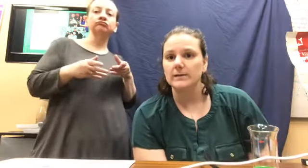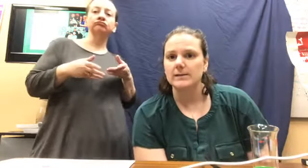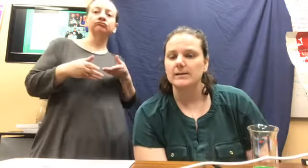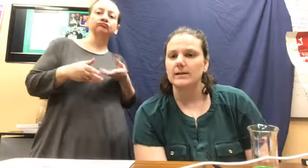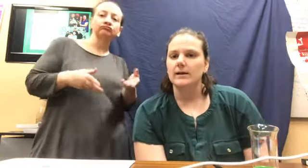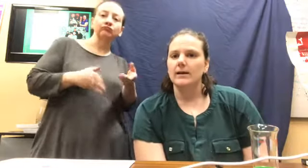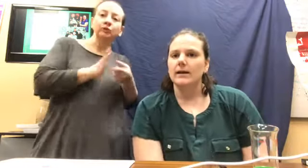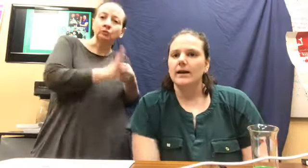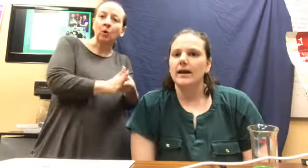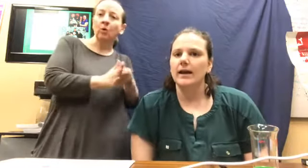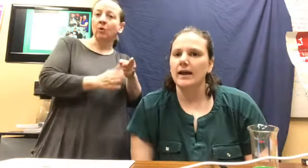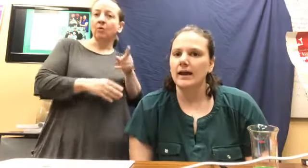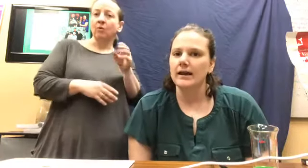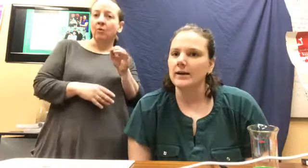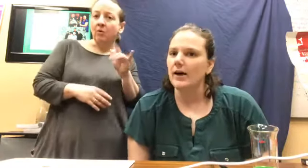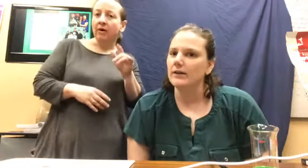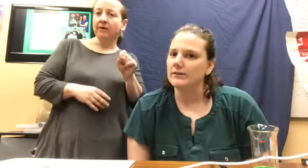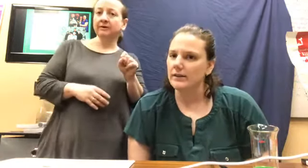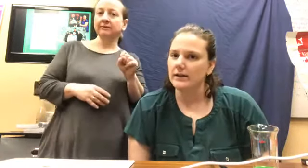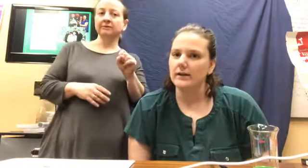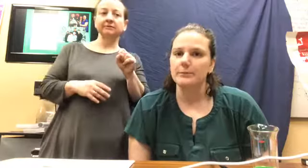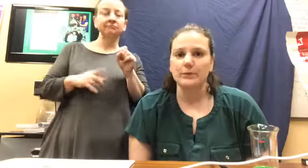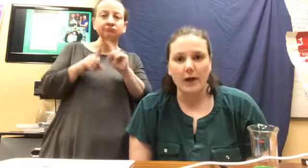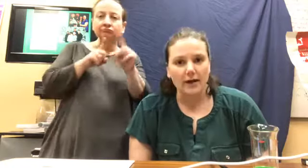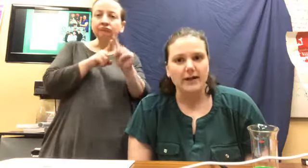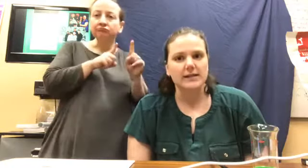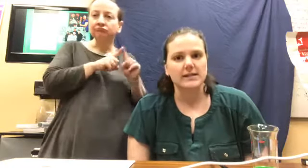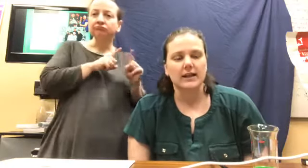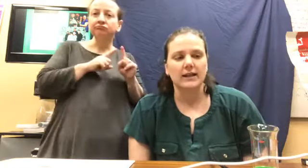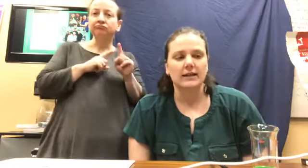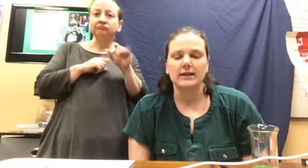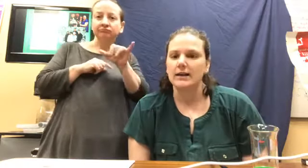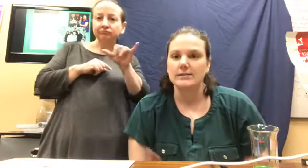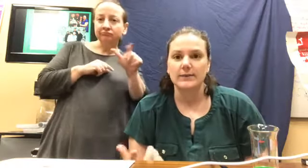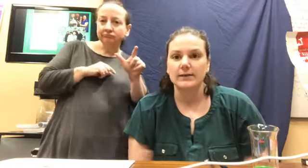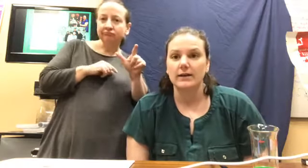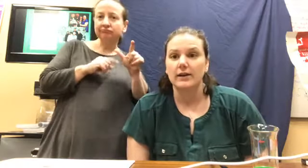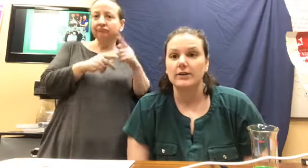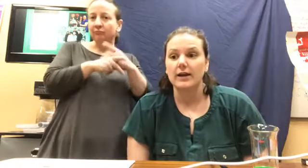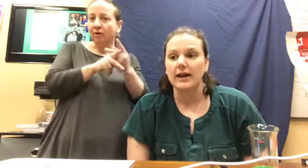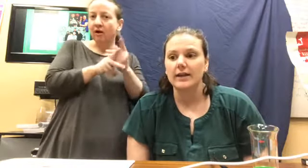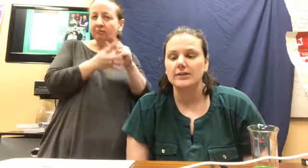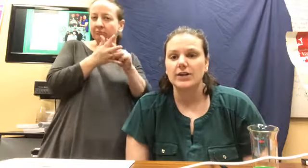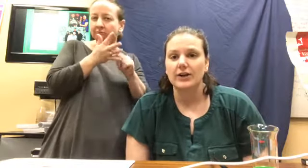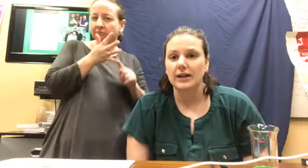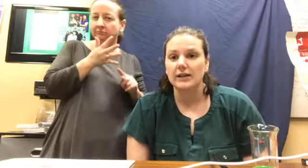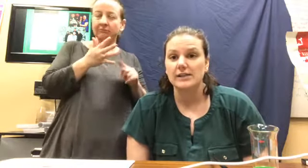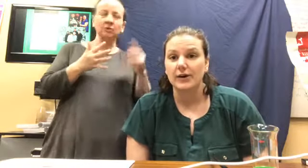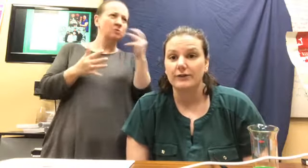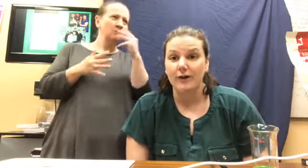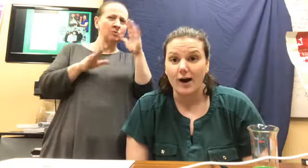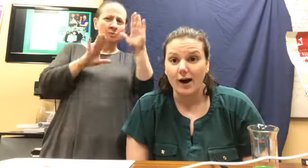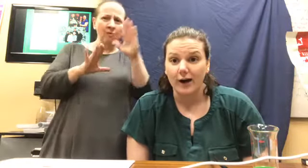and all of the products and it's been a great journey so far.